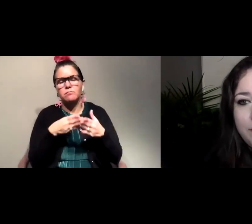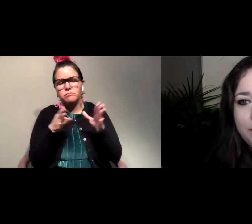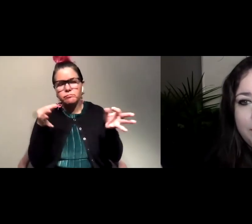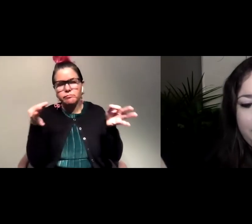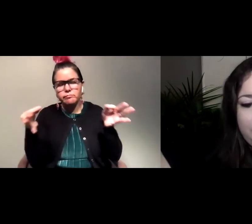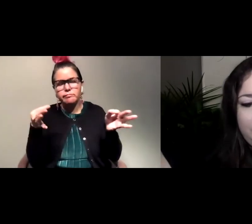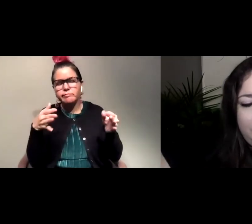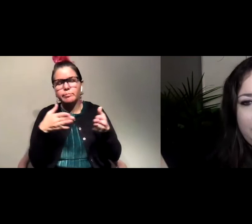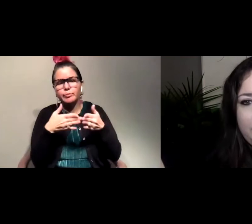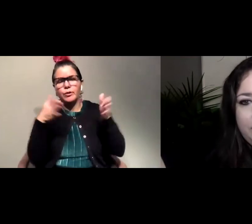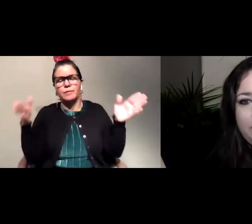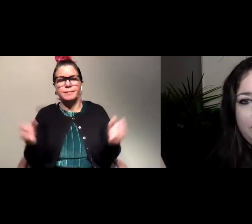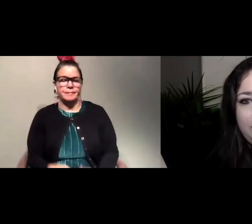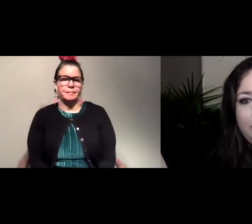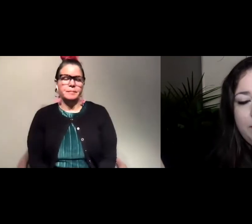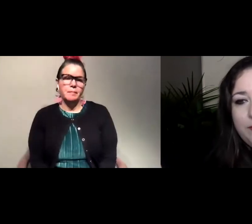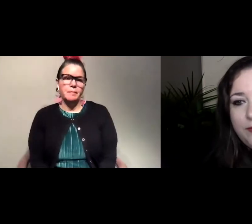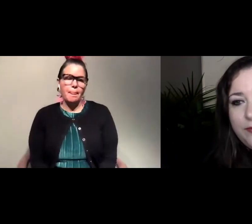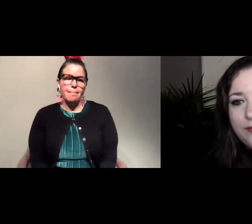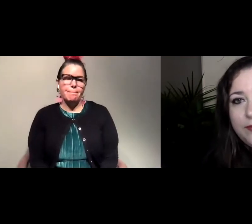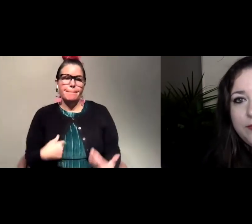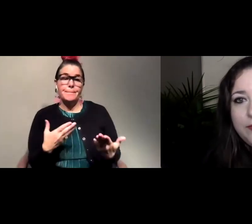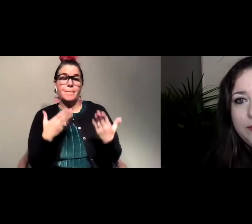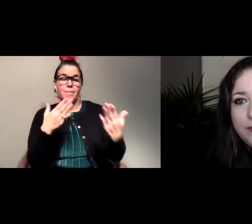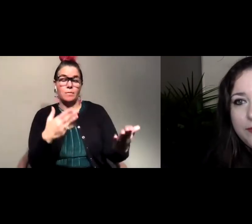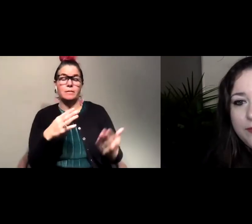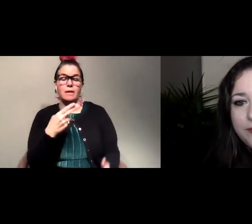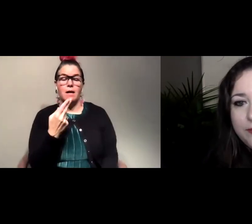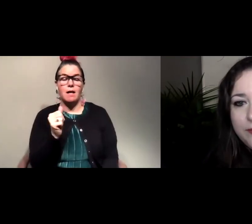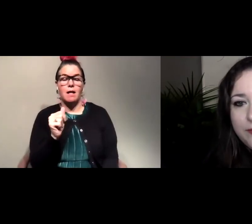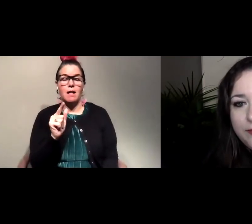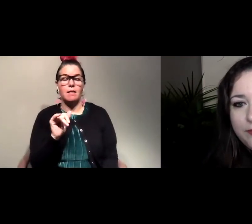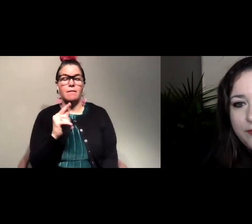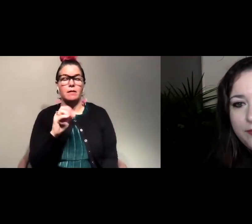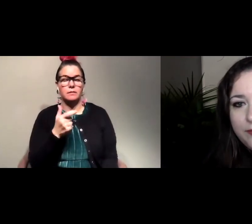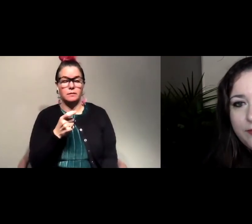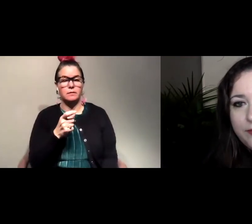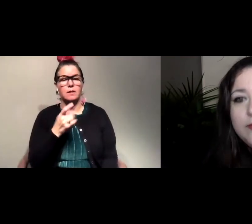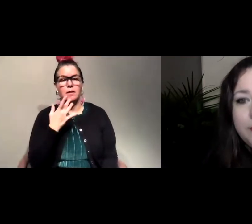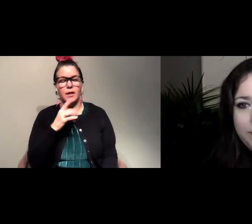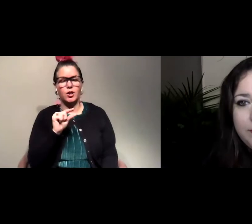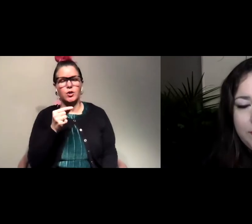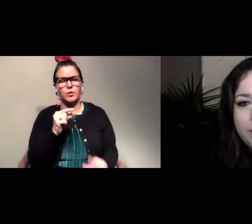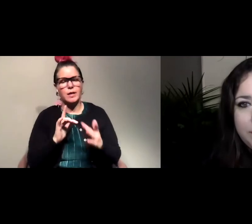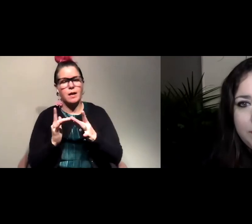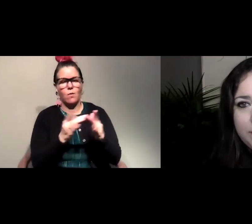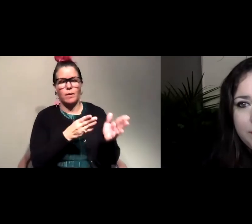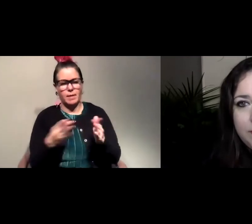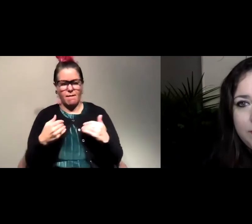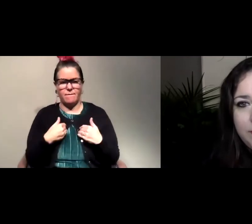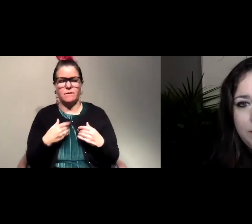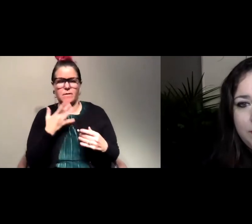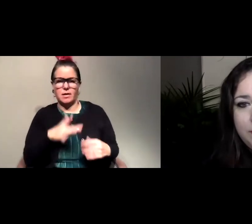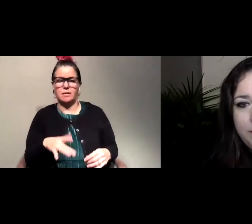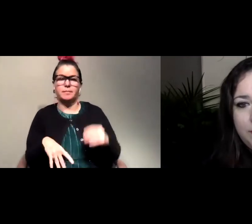I'm proposing to do and so in Halifax we're really lucky that we have something called the green network plan and the Halifax regional